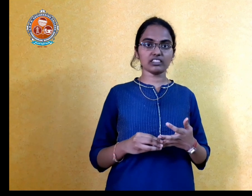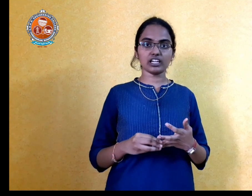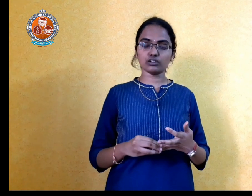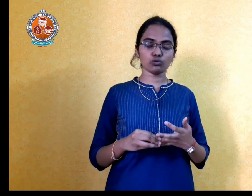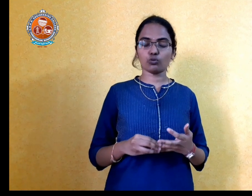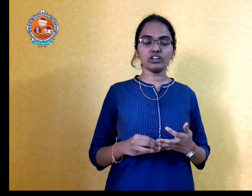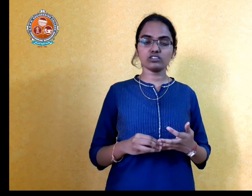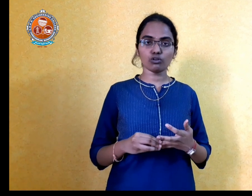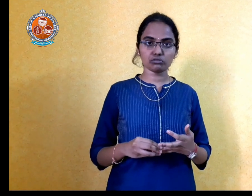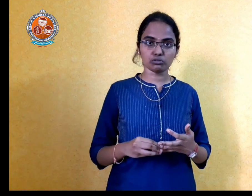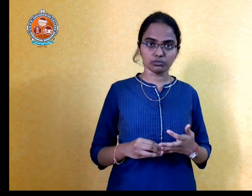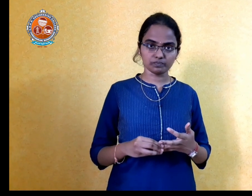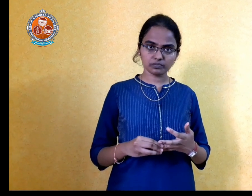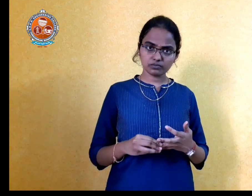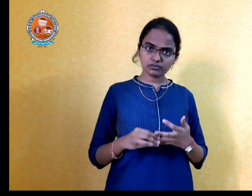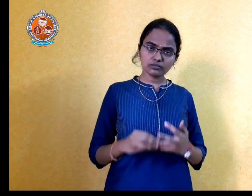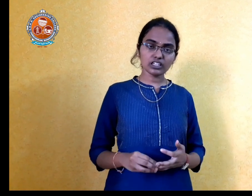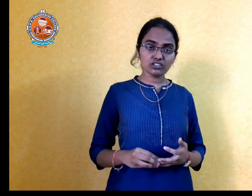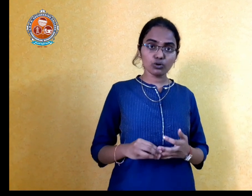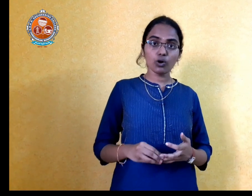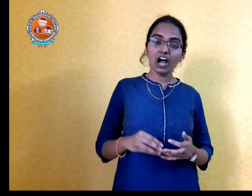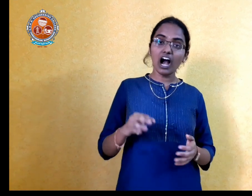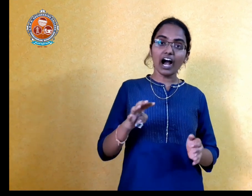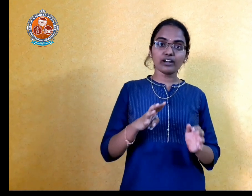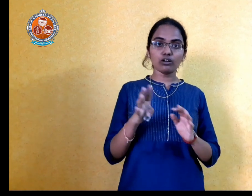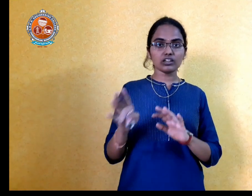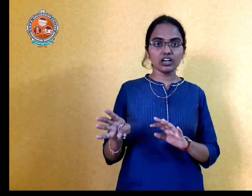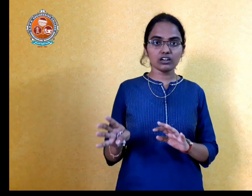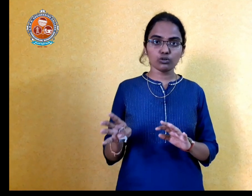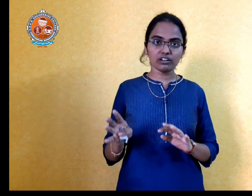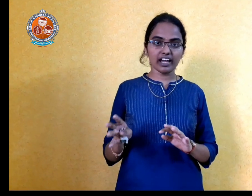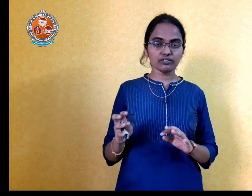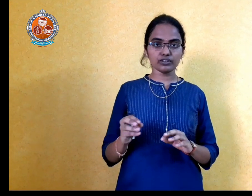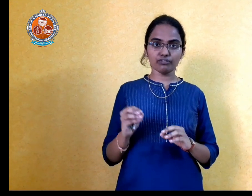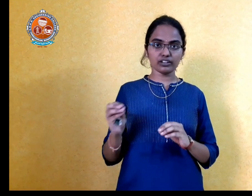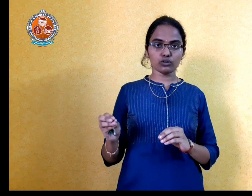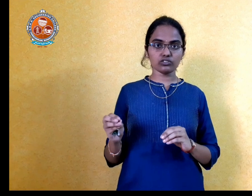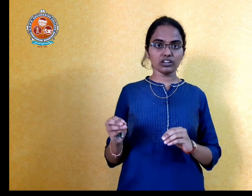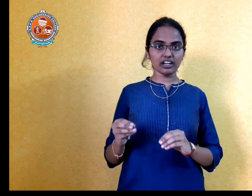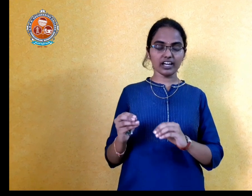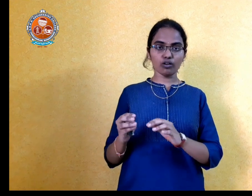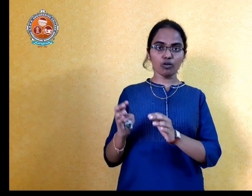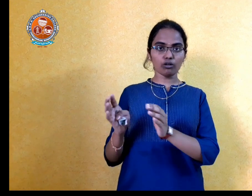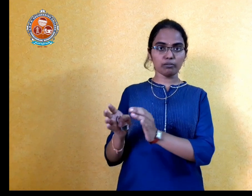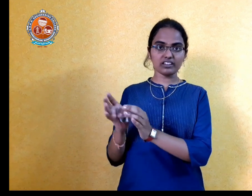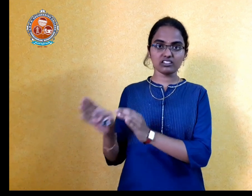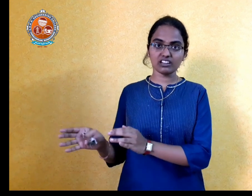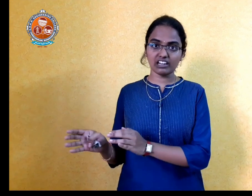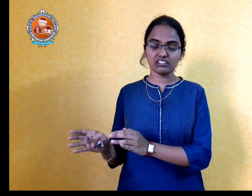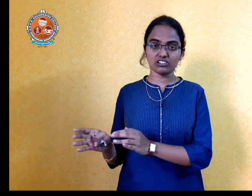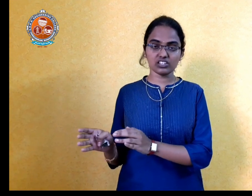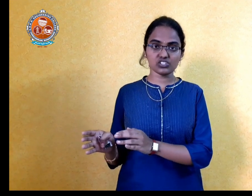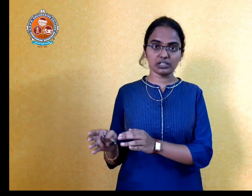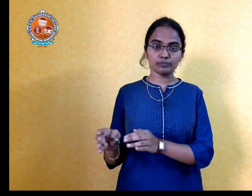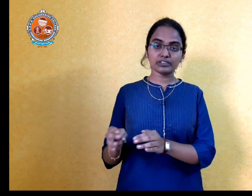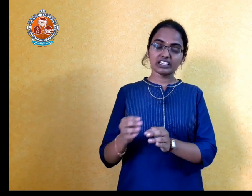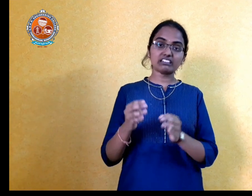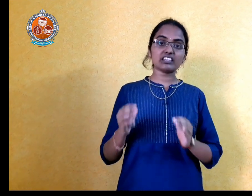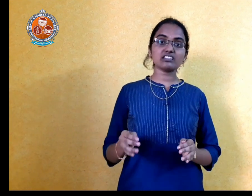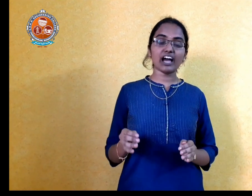the kid. No, it's not true. So, I got a good rank with 5000 and I got placed in NYP Twitch. In this, I